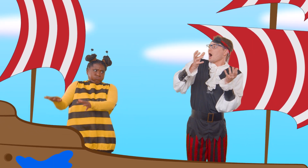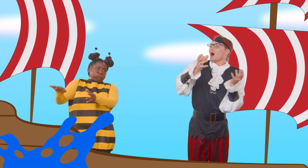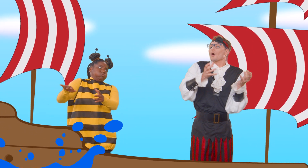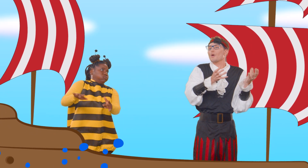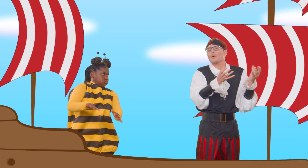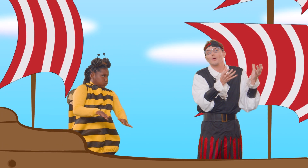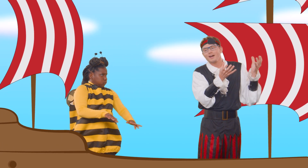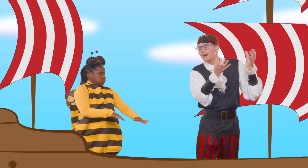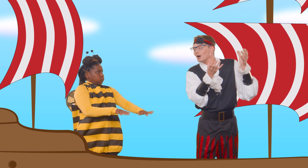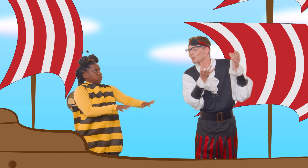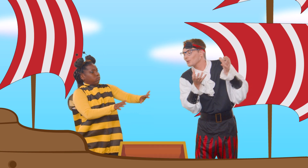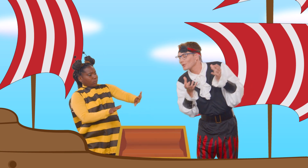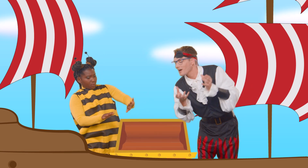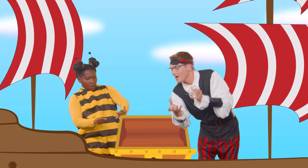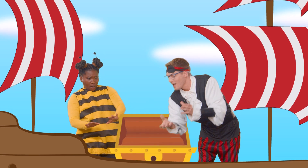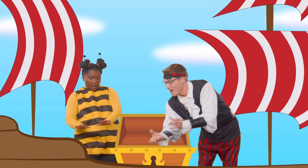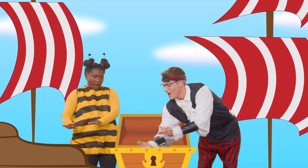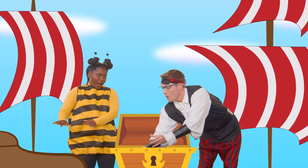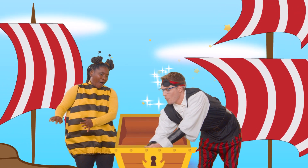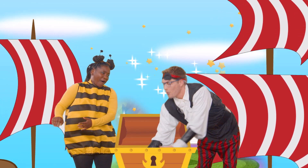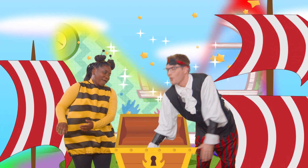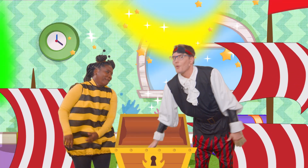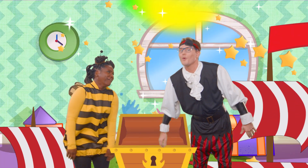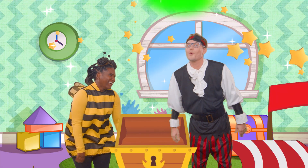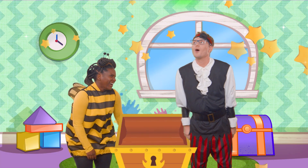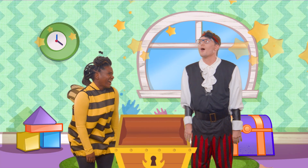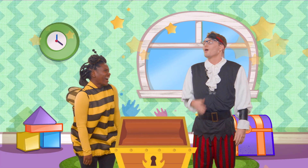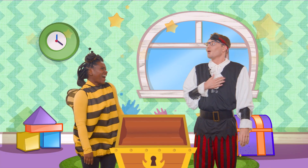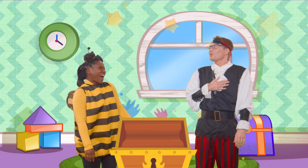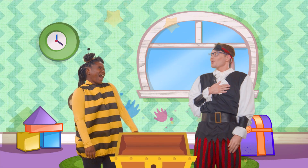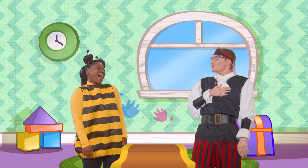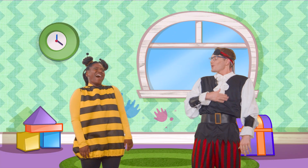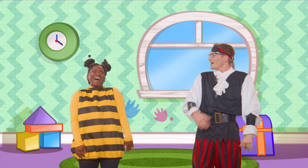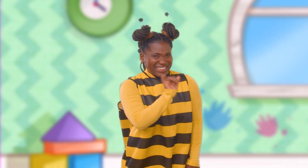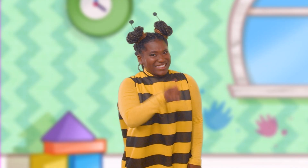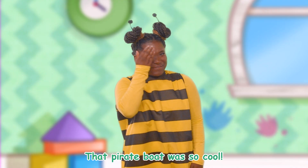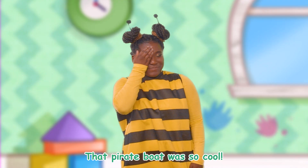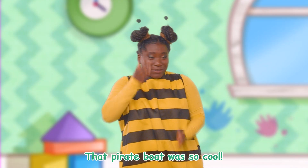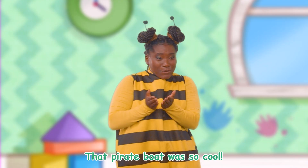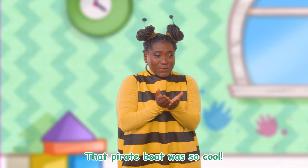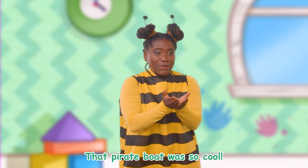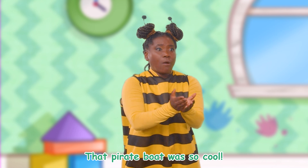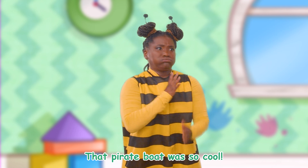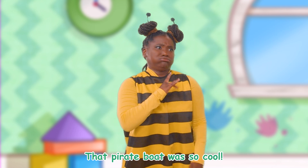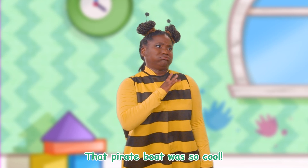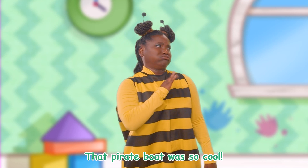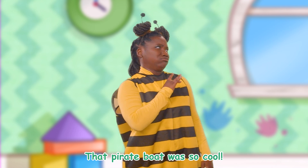Arr! Oh! Phew! Phew, that pirate boat was so